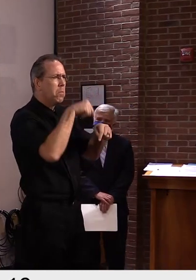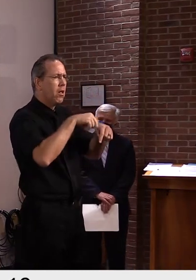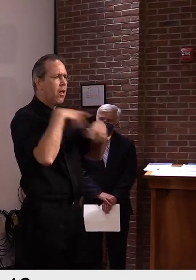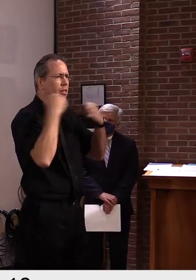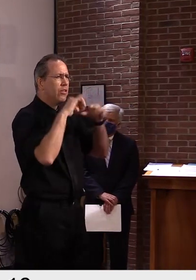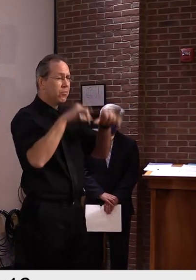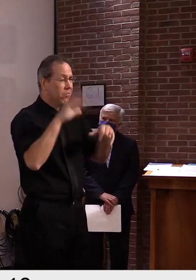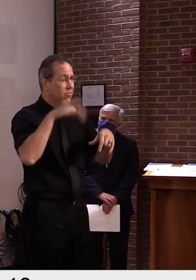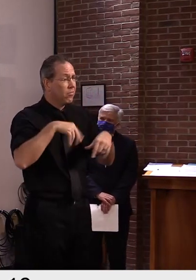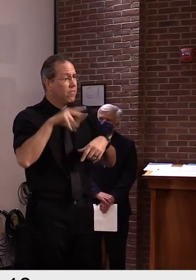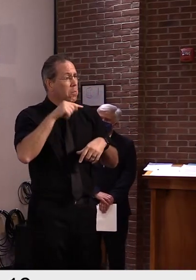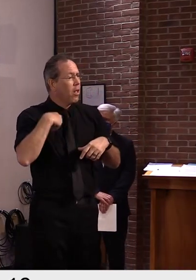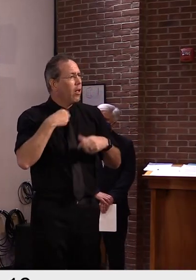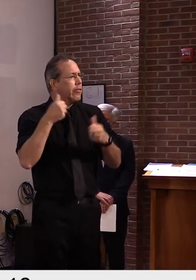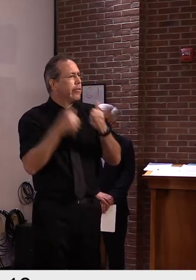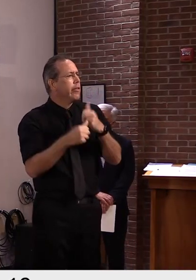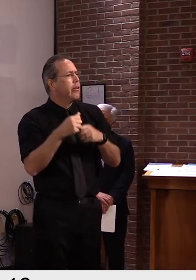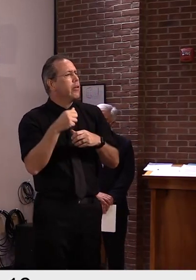Hi, Ham. How are you?